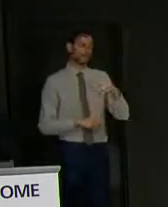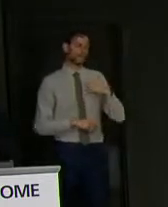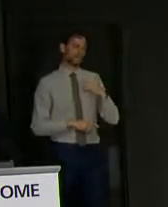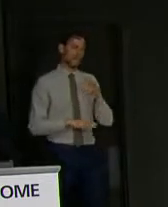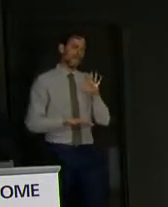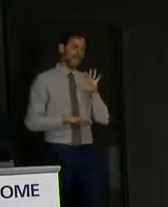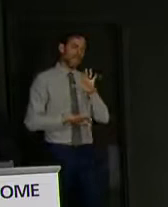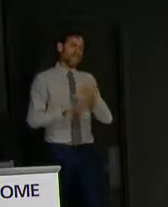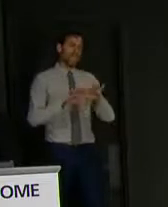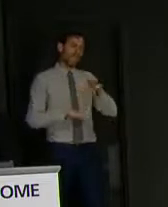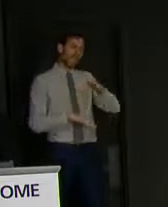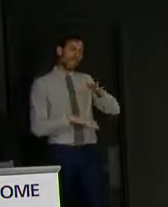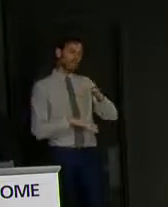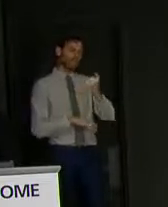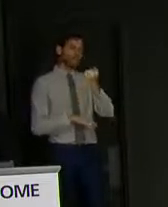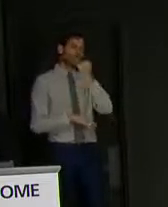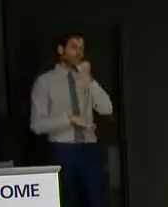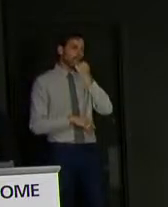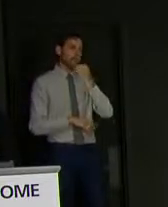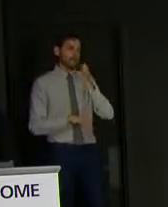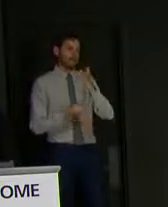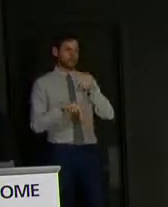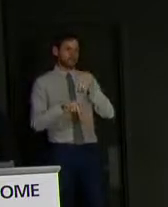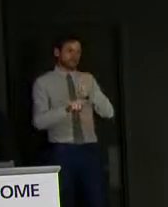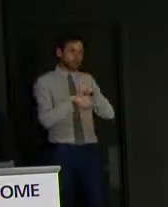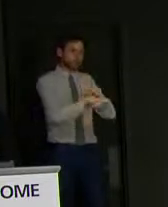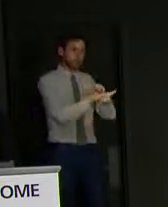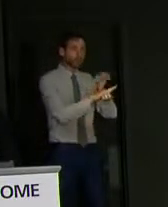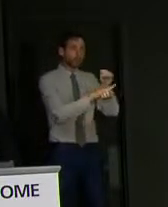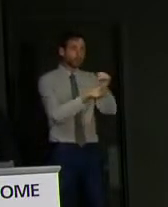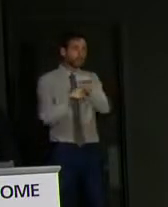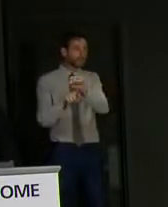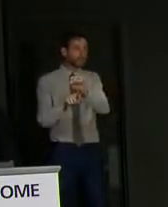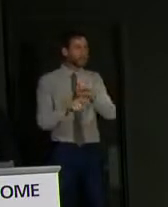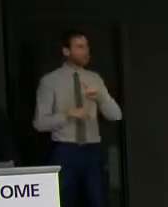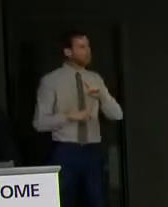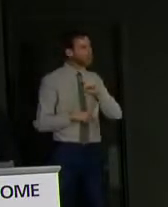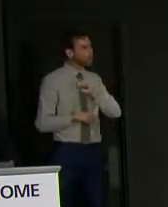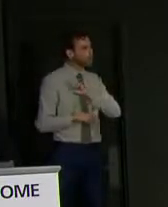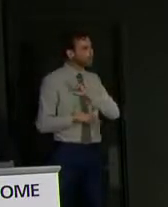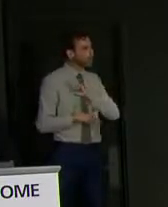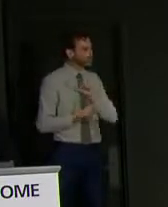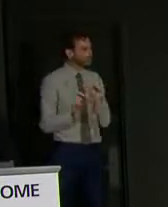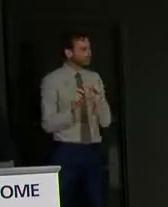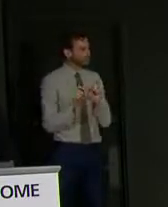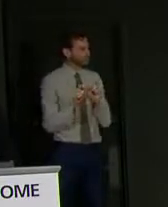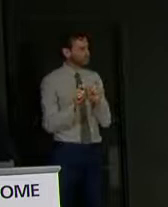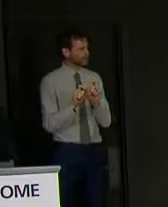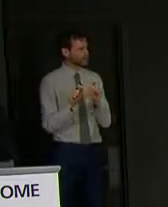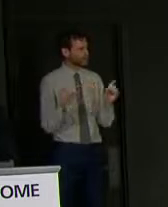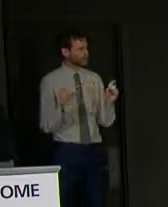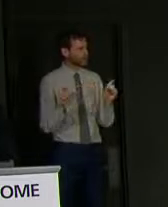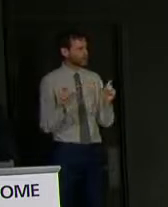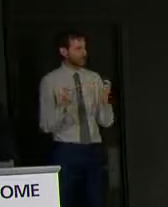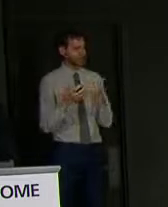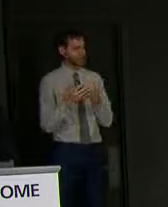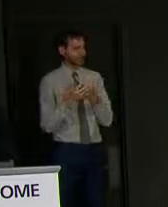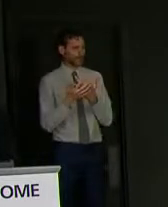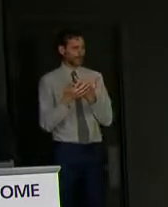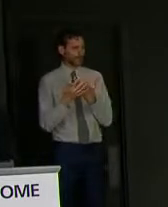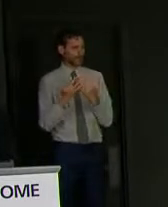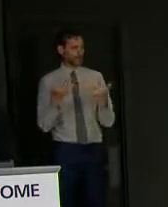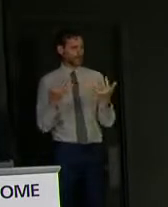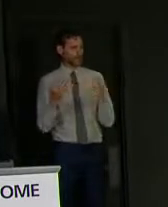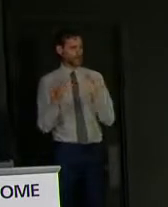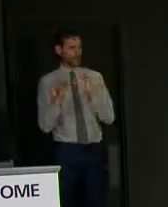are likely to need to be traced? And why is it the case that there are still quite a number of unanswered questions about the